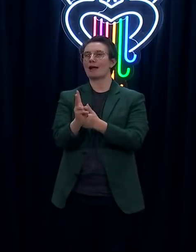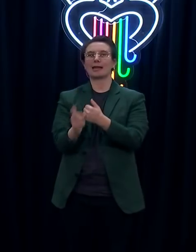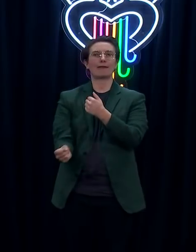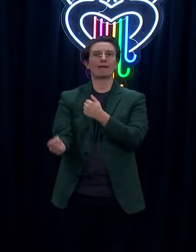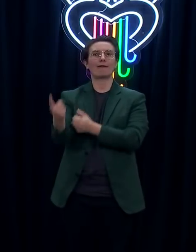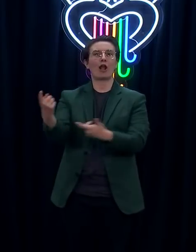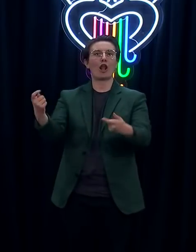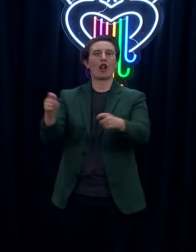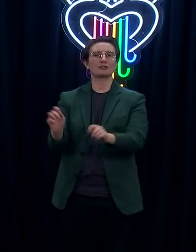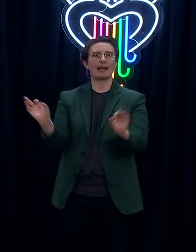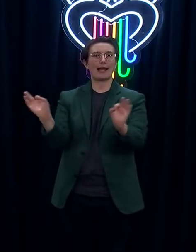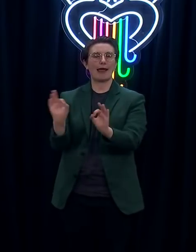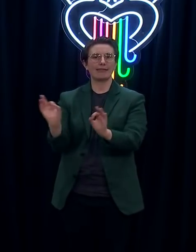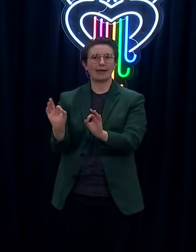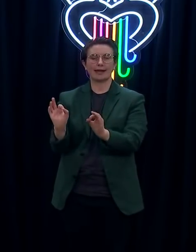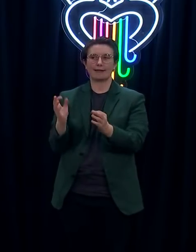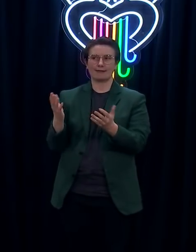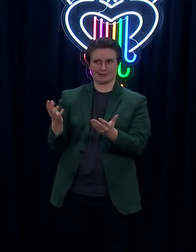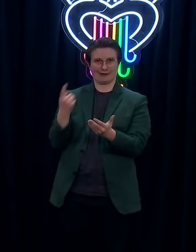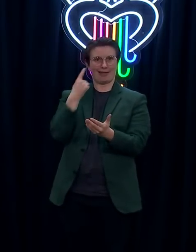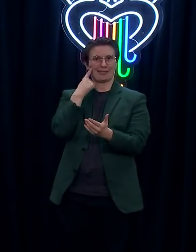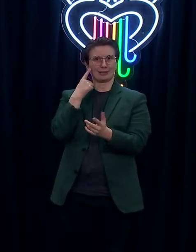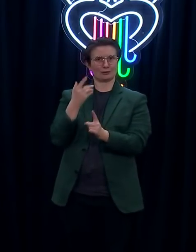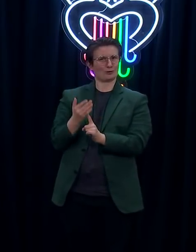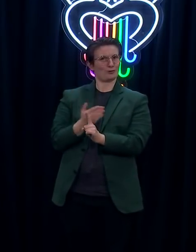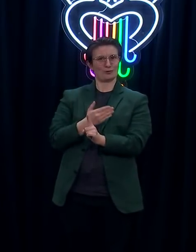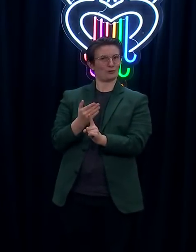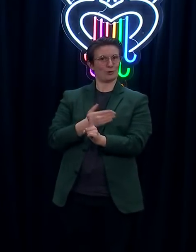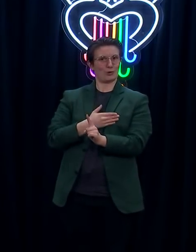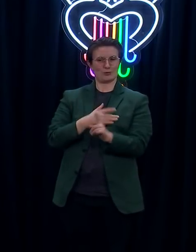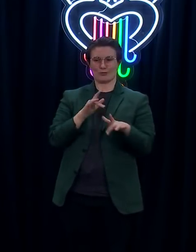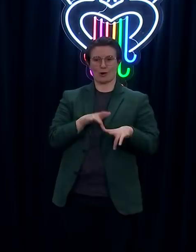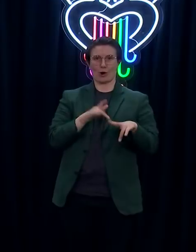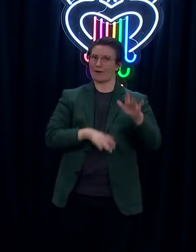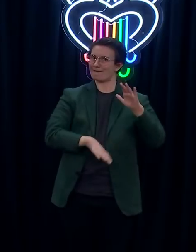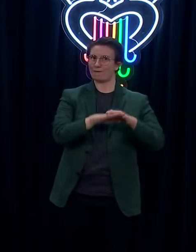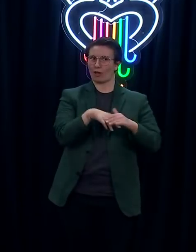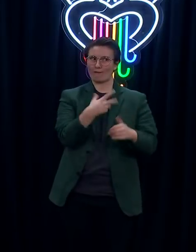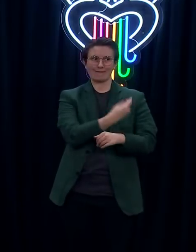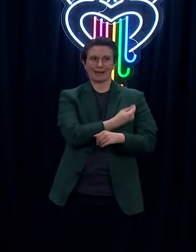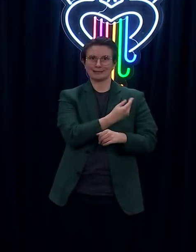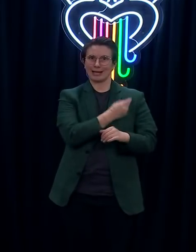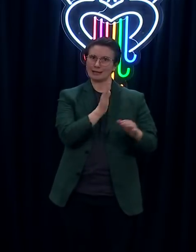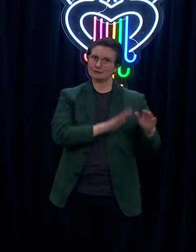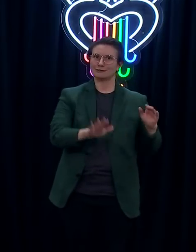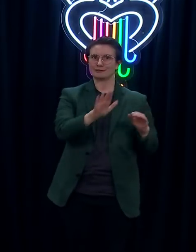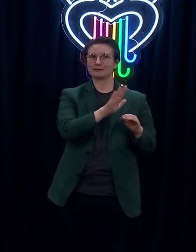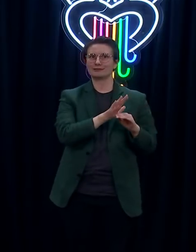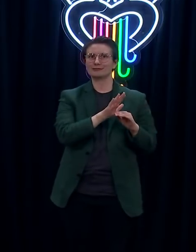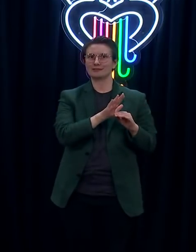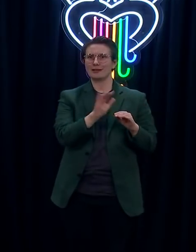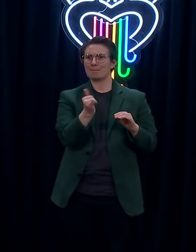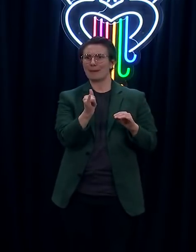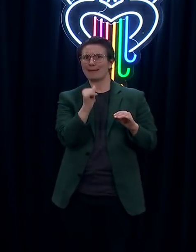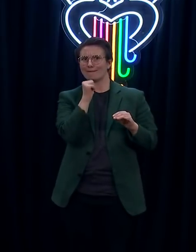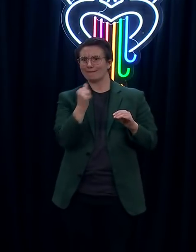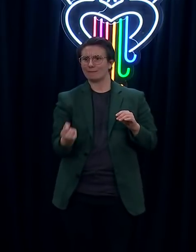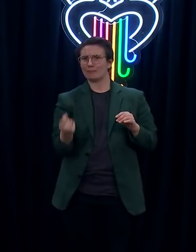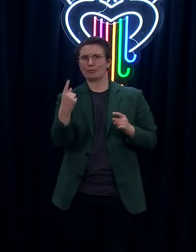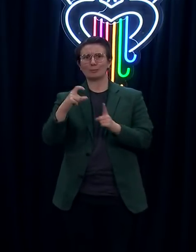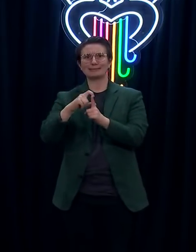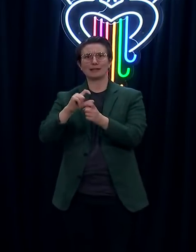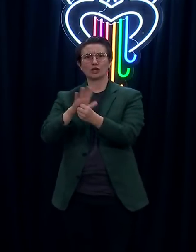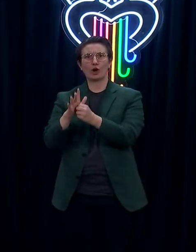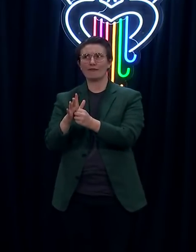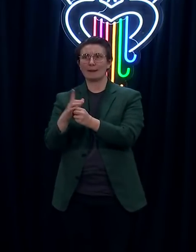hopefully get to that vaccinated figure that we want isn't it suggesting that there isn't going to be a need for a lockdown if we were to have another Delta outbreak this